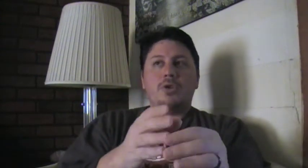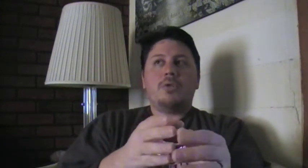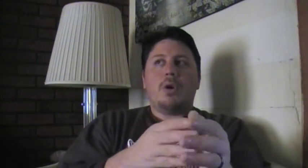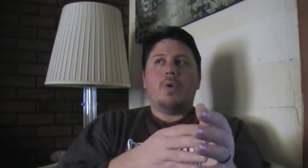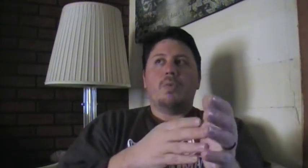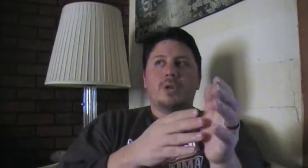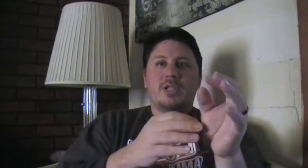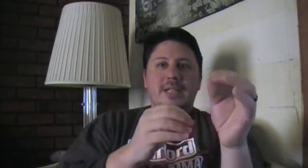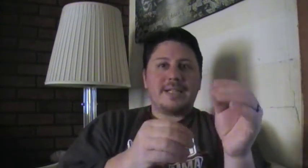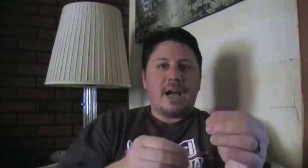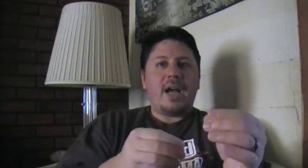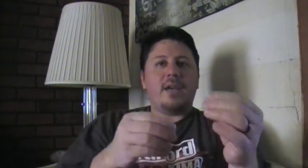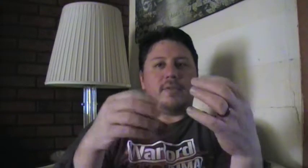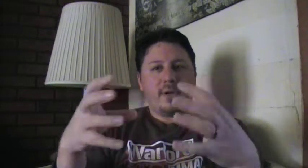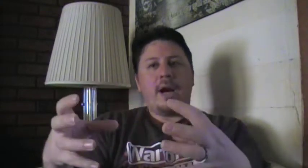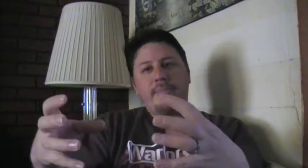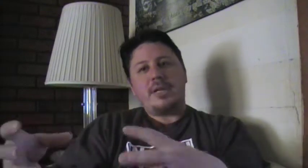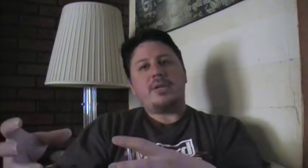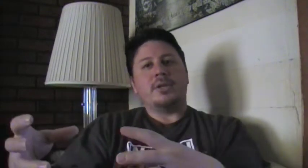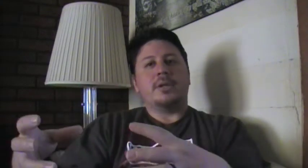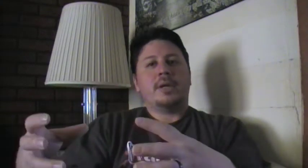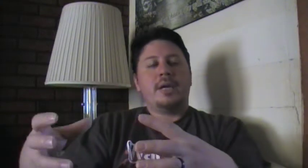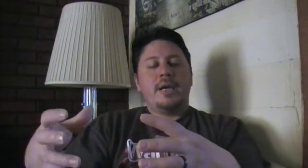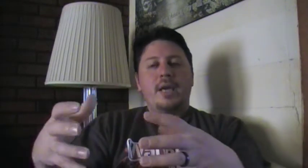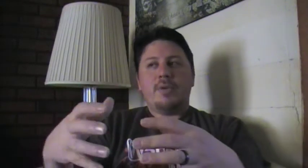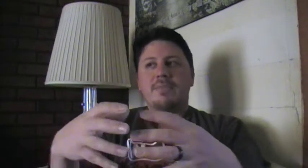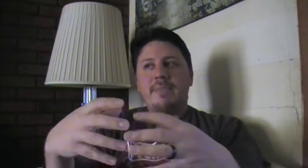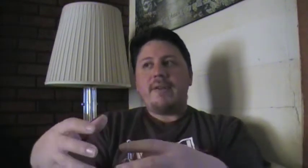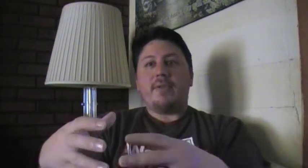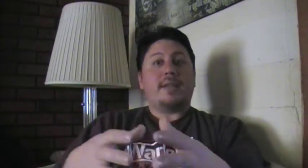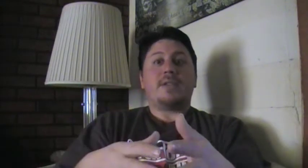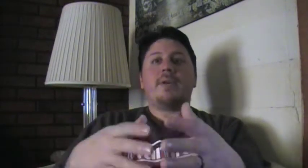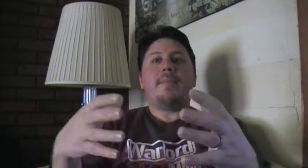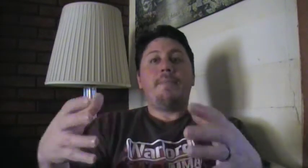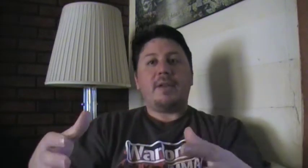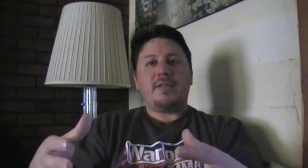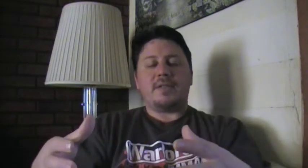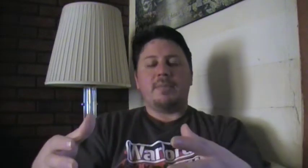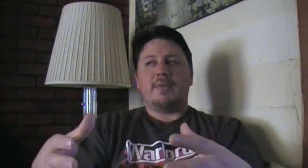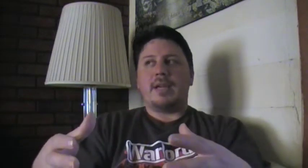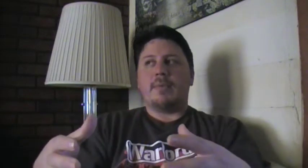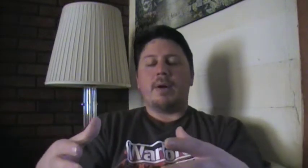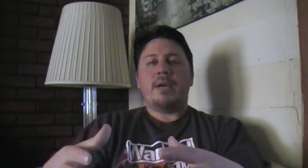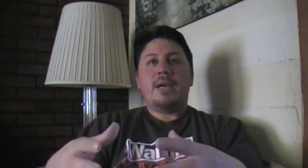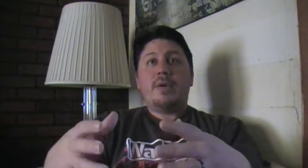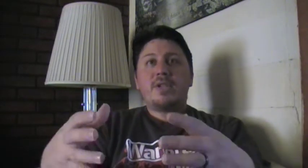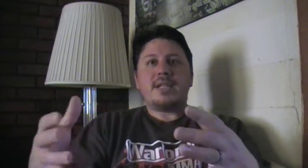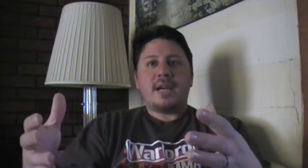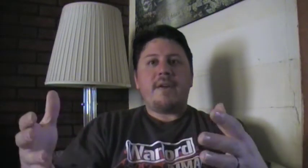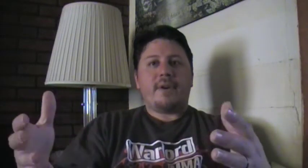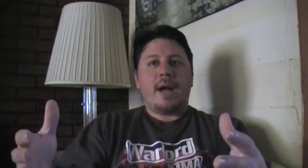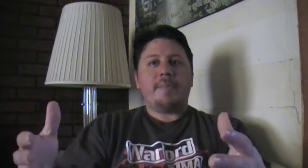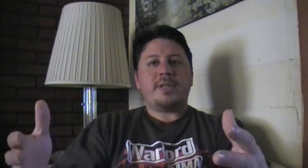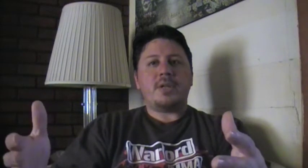Judo was designed for competition. It was made for that. That's why the belt system even came around. It was designed for competition.